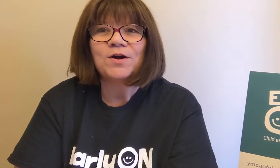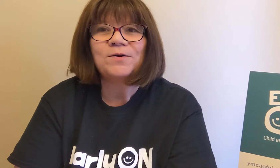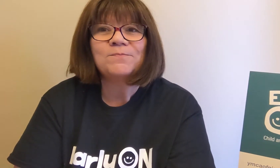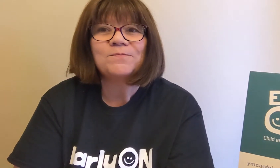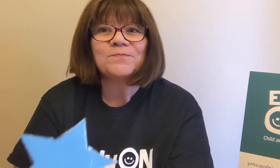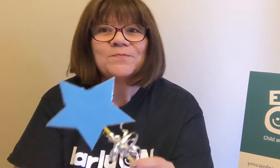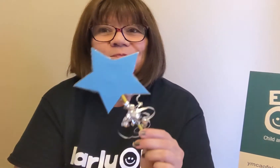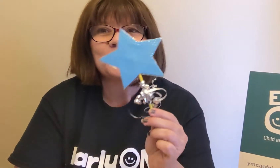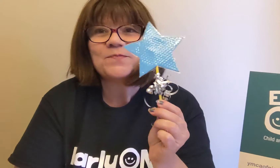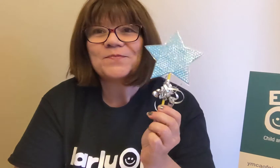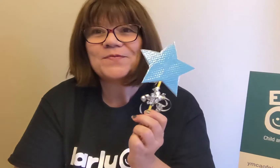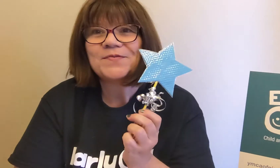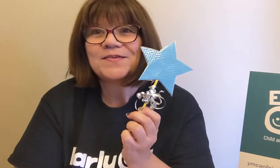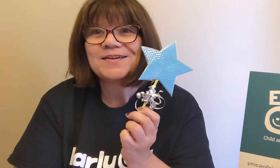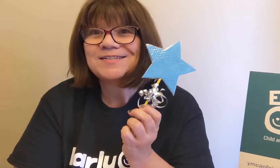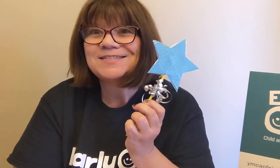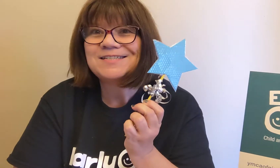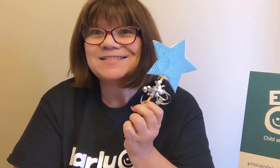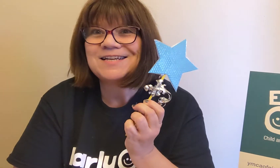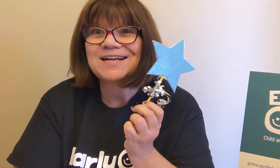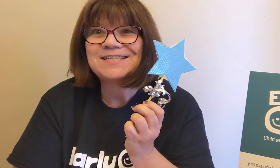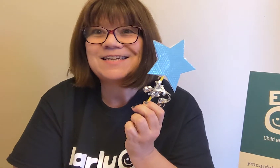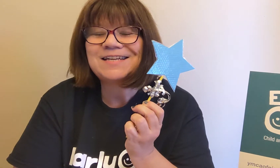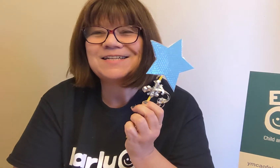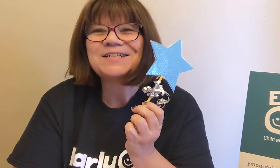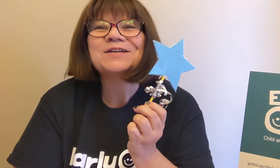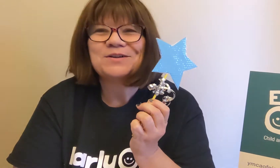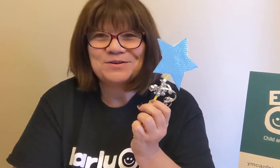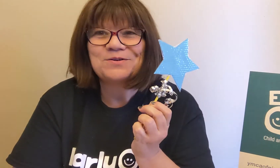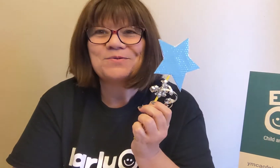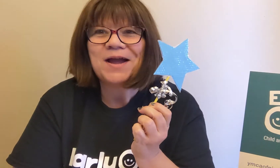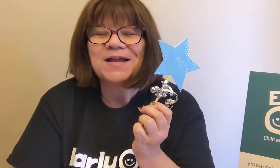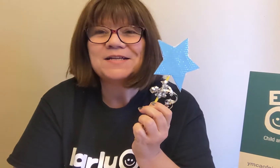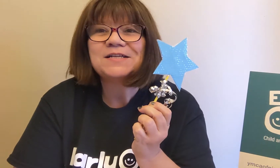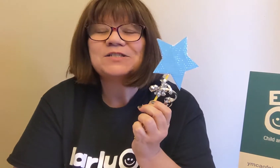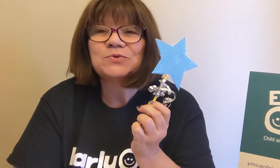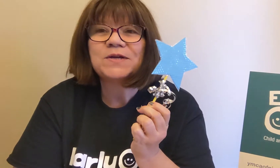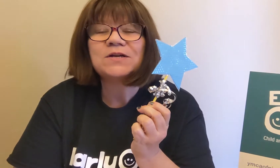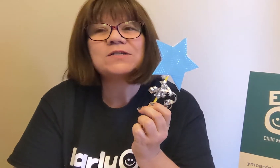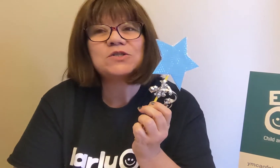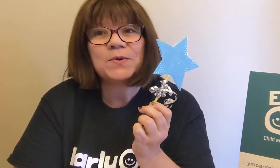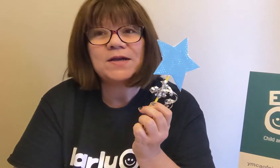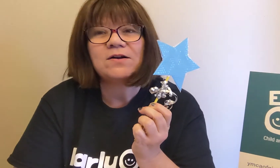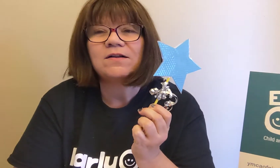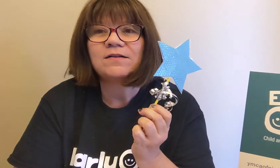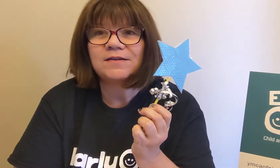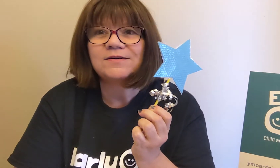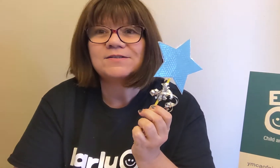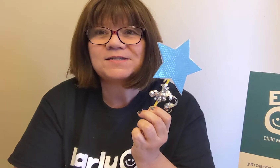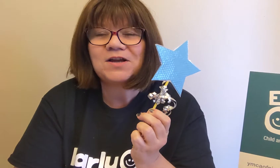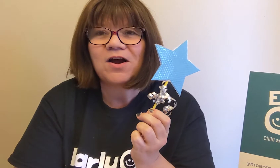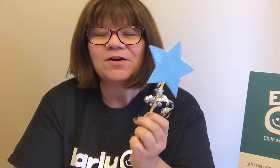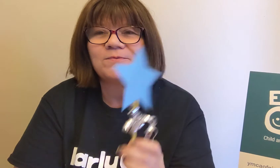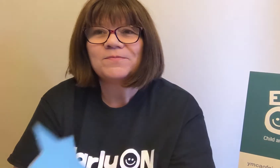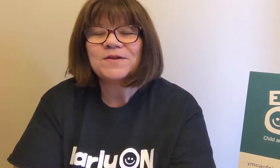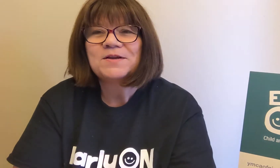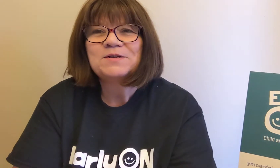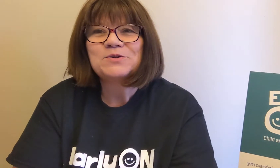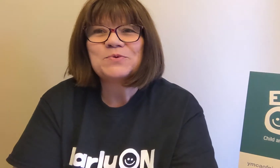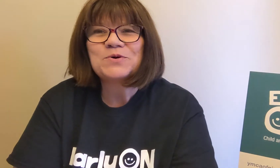did you guess it? You're right, twinkle twinkle little star. So we're